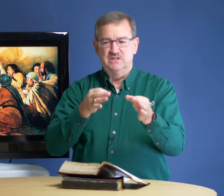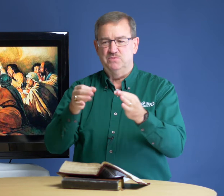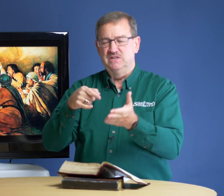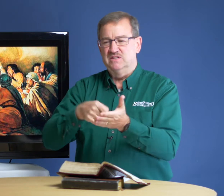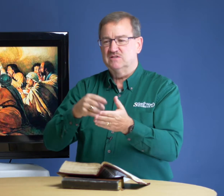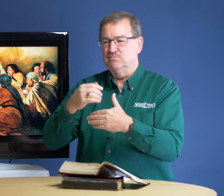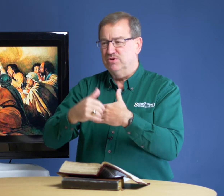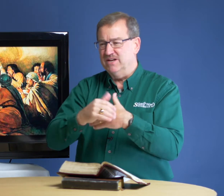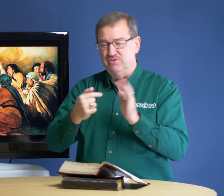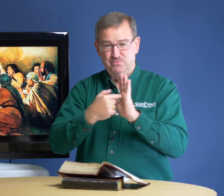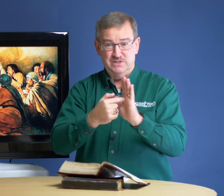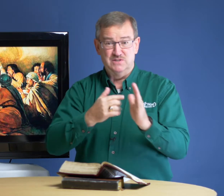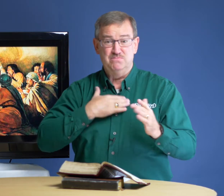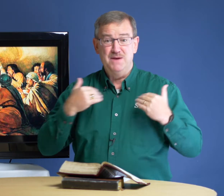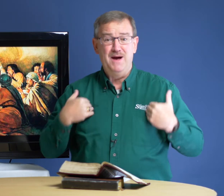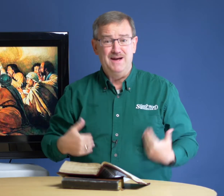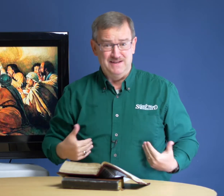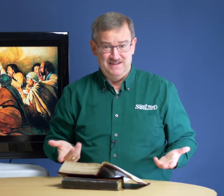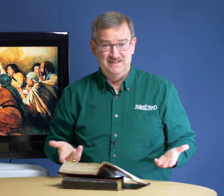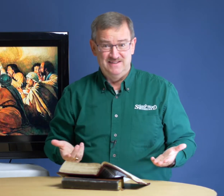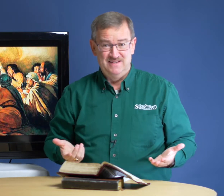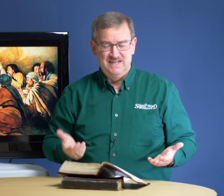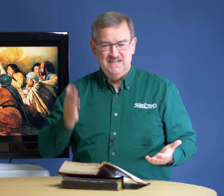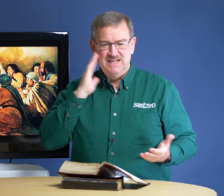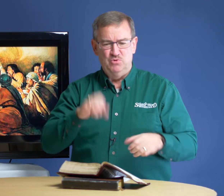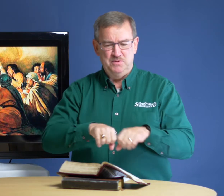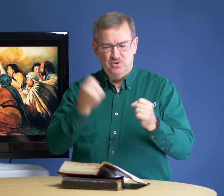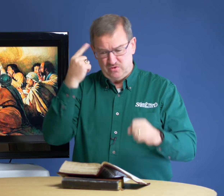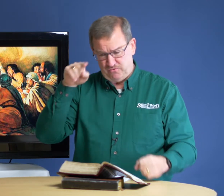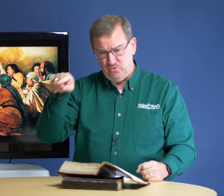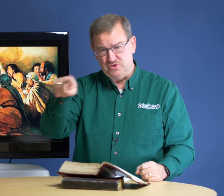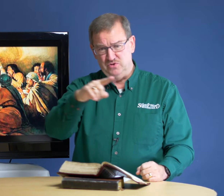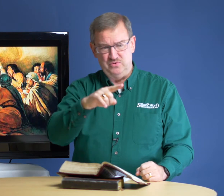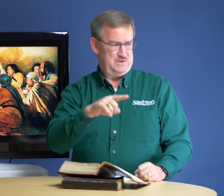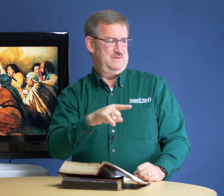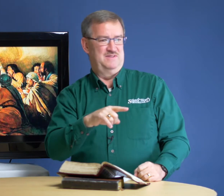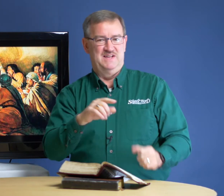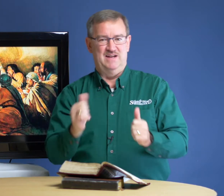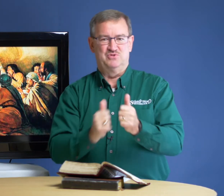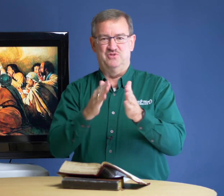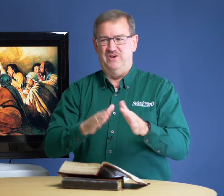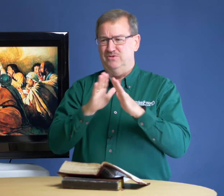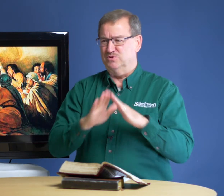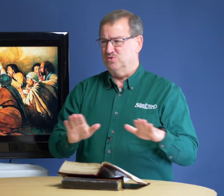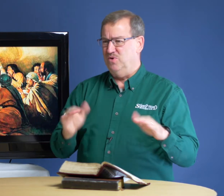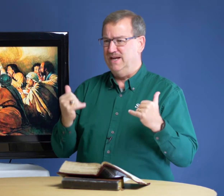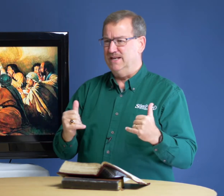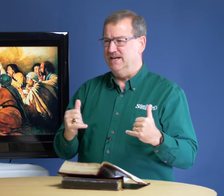explained, this bread represents my body. It will be broken for you. And I'm sure the followers were quiet now